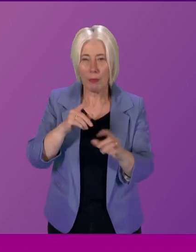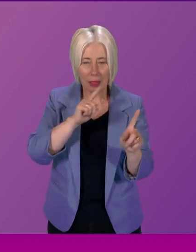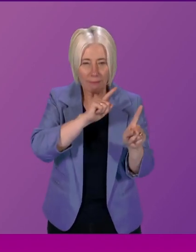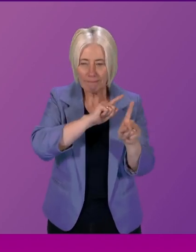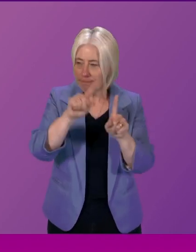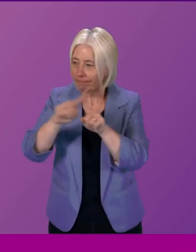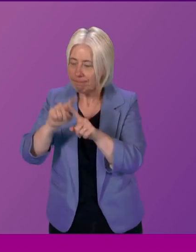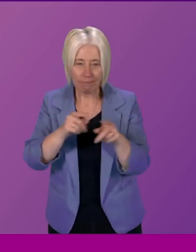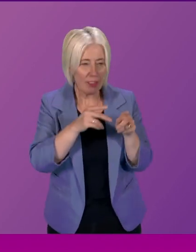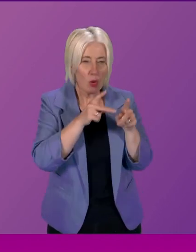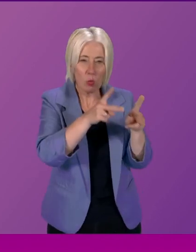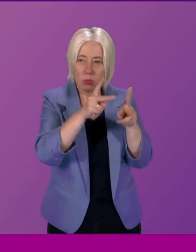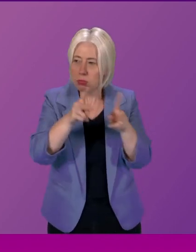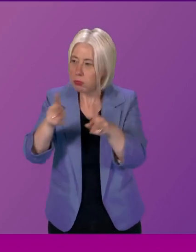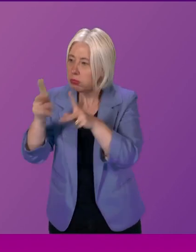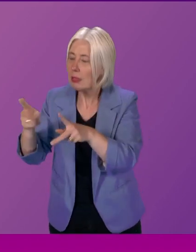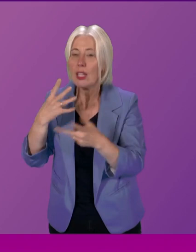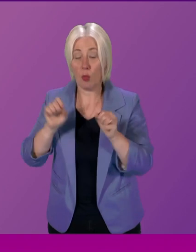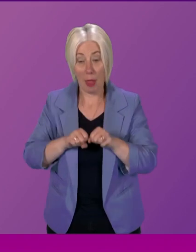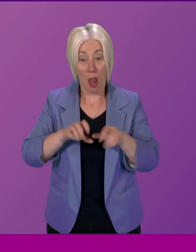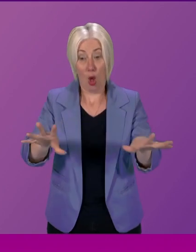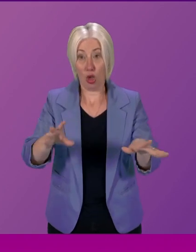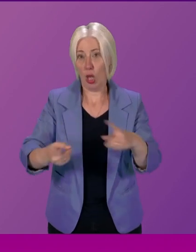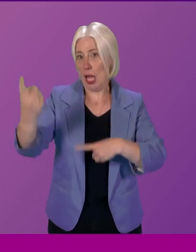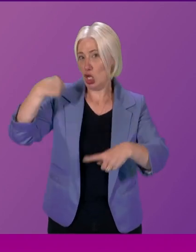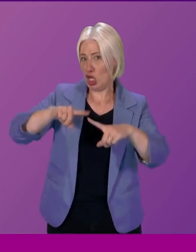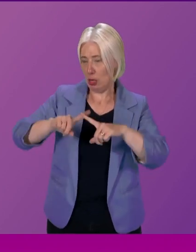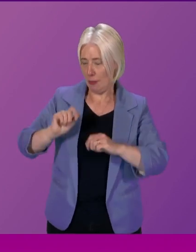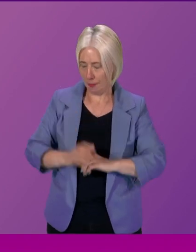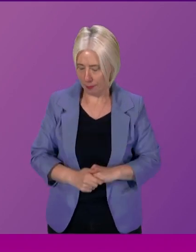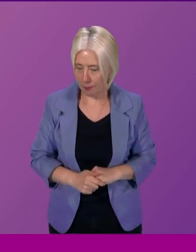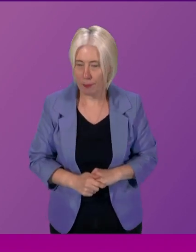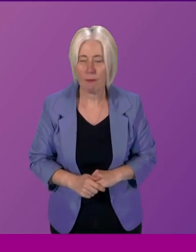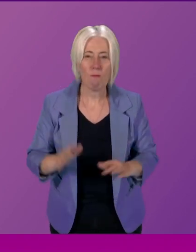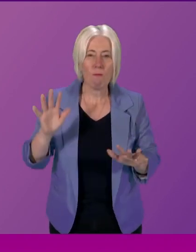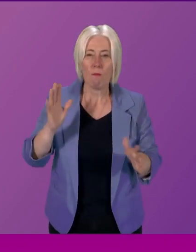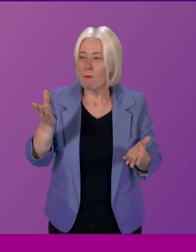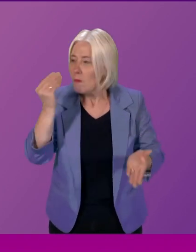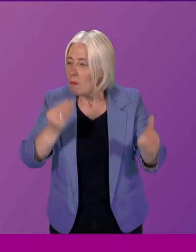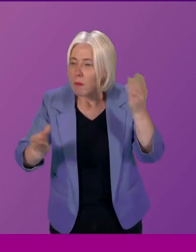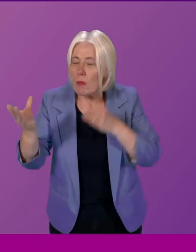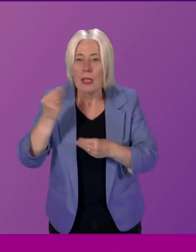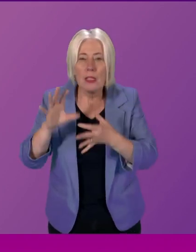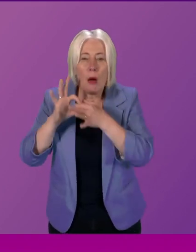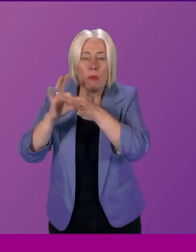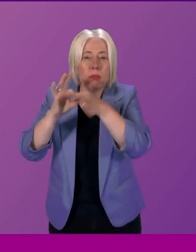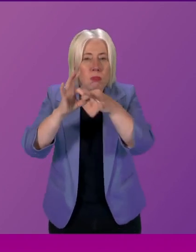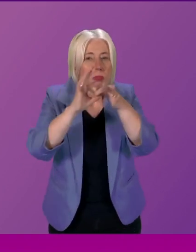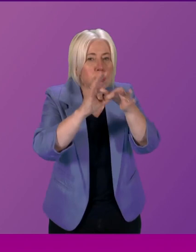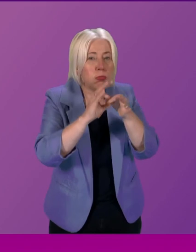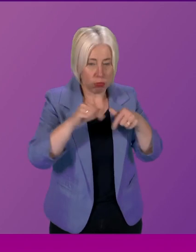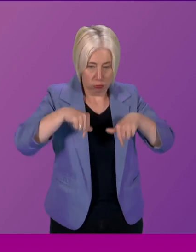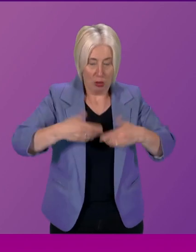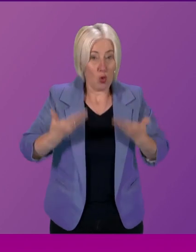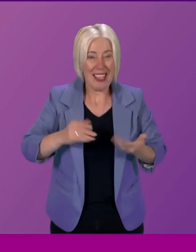avenues since the launch early last year we have heard about some of the engagement work in today's debate